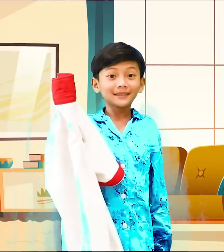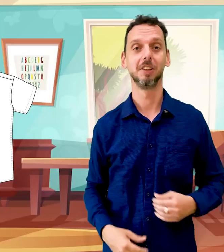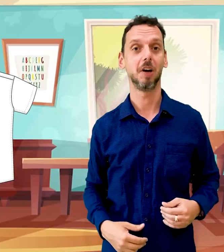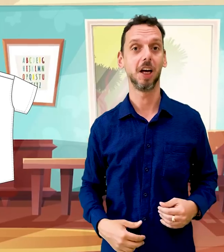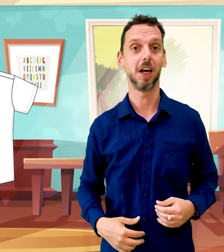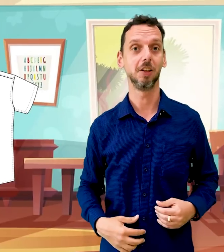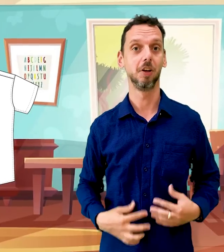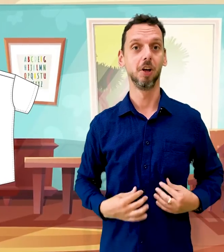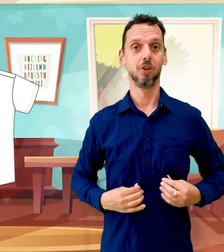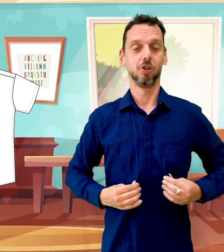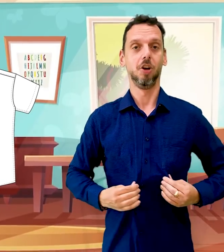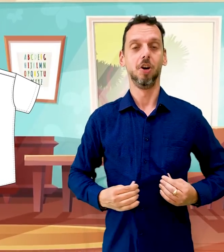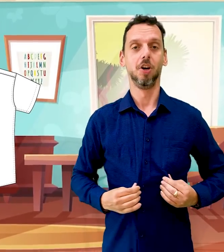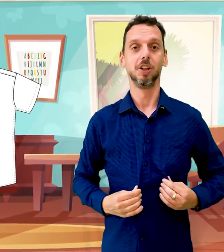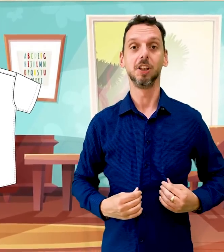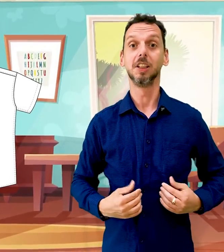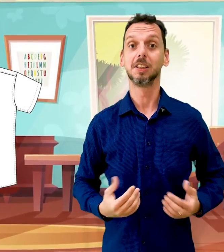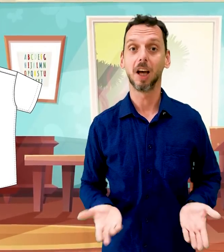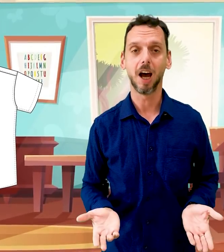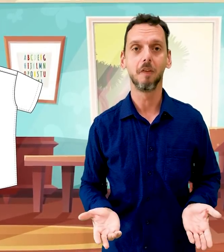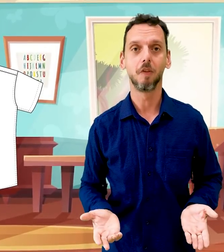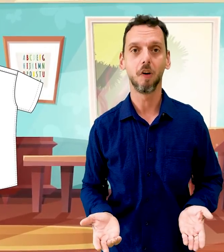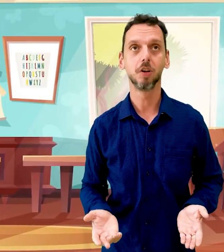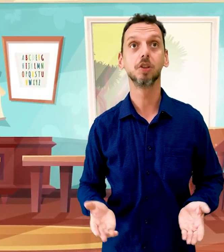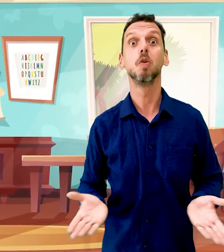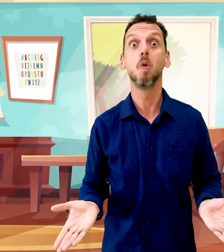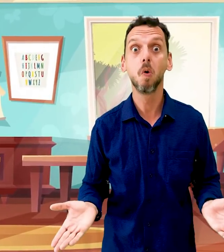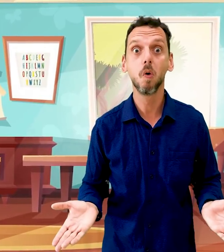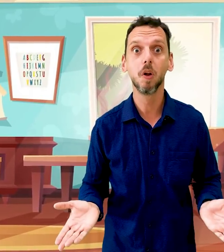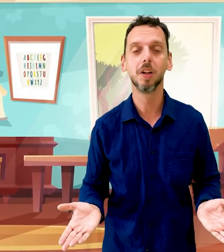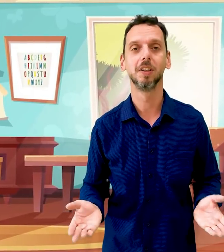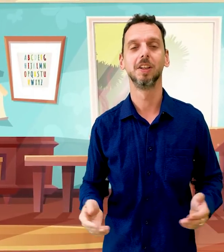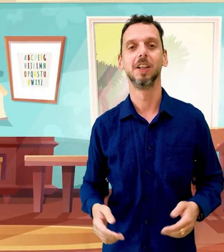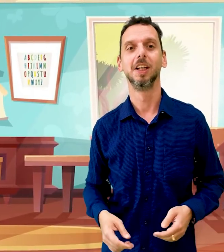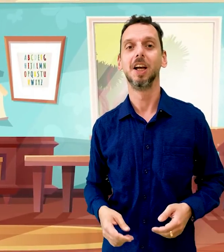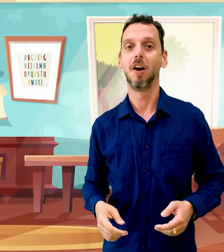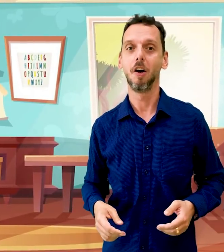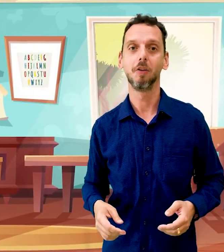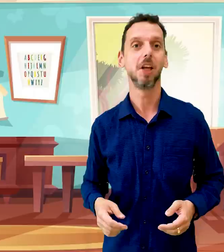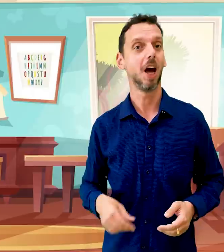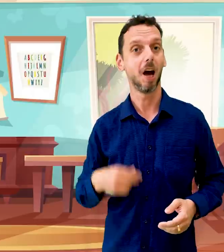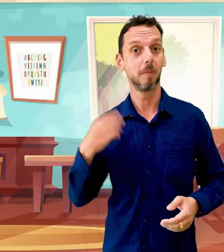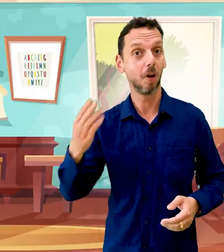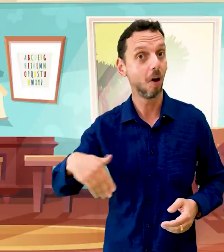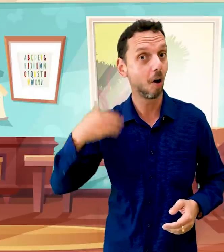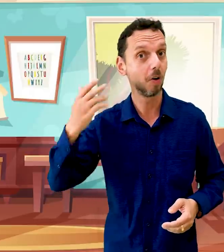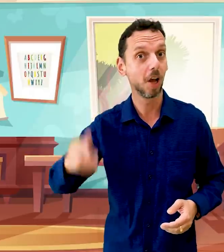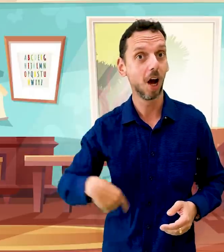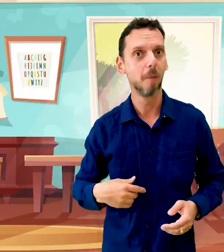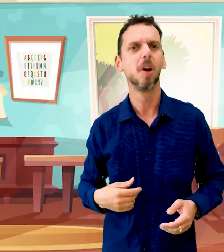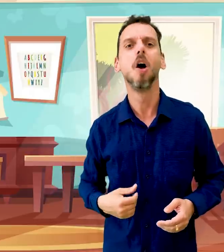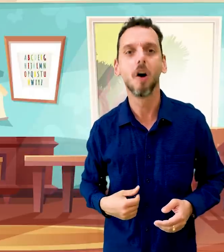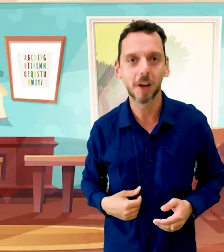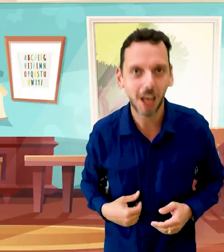Now wear your shirt, it's time for school Hurry up, hurry up, hurry